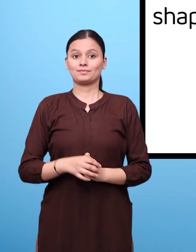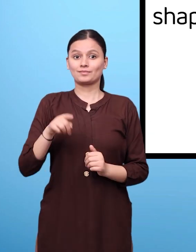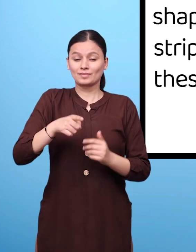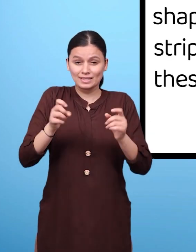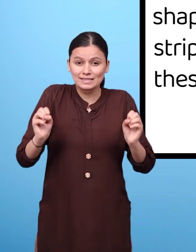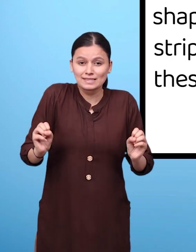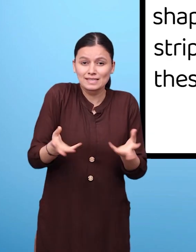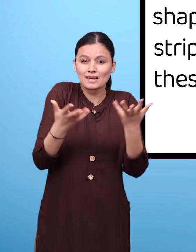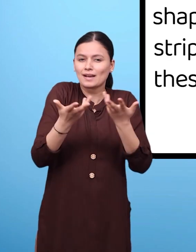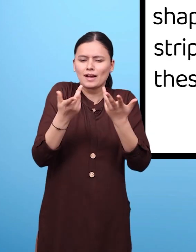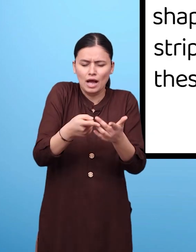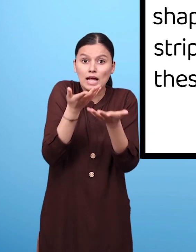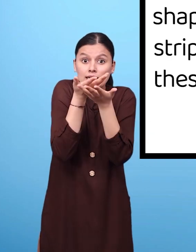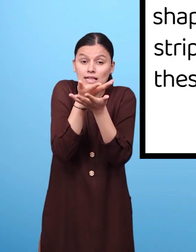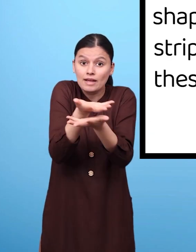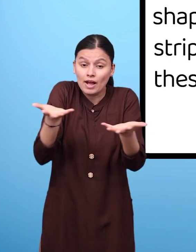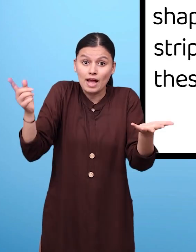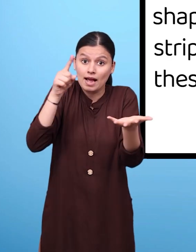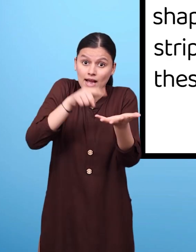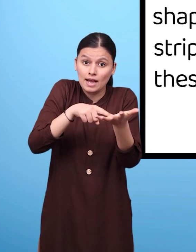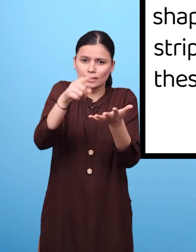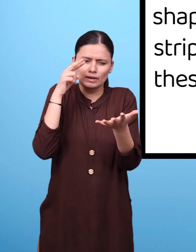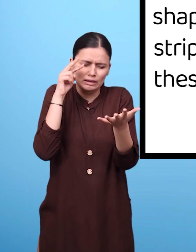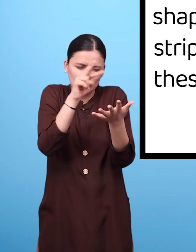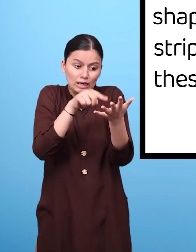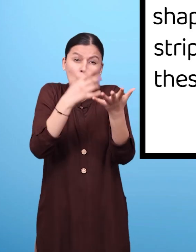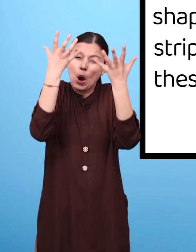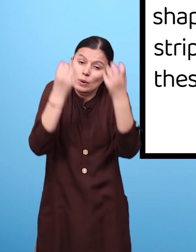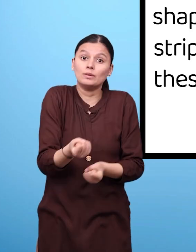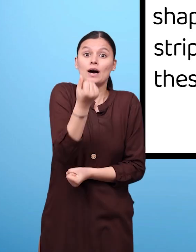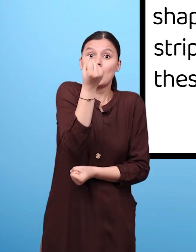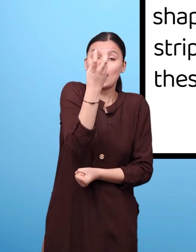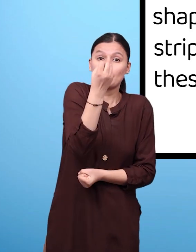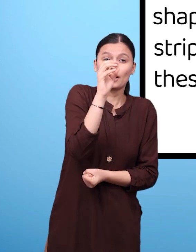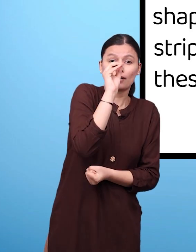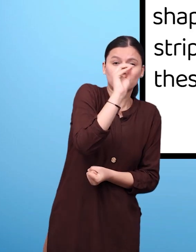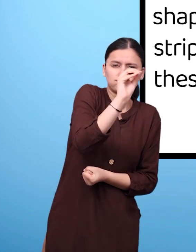with stars, ribbon stripes and pom-pom balls, how many of these items will you need?